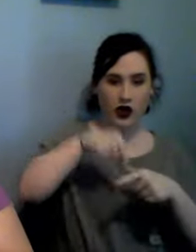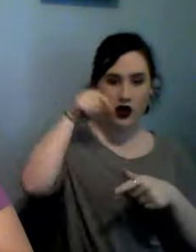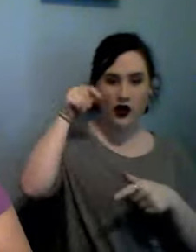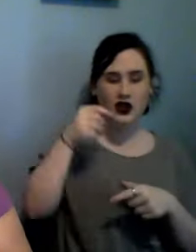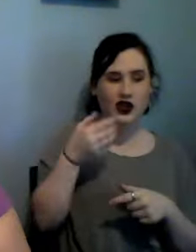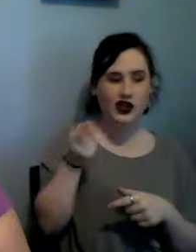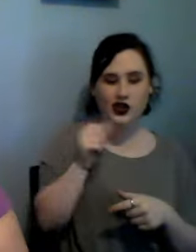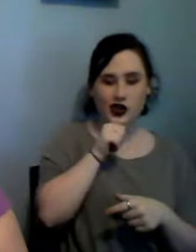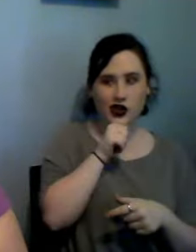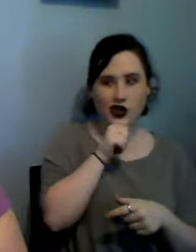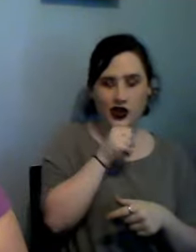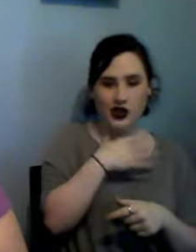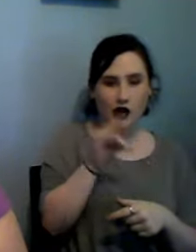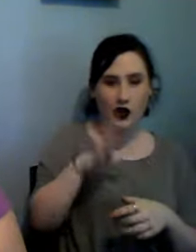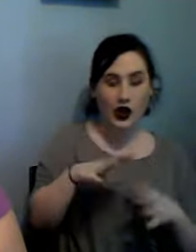see